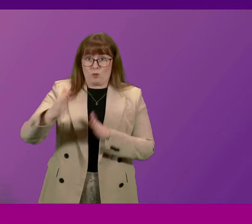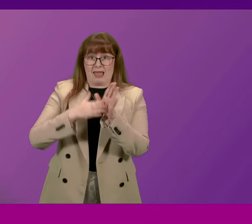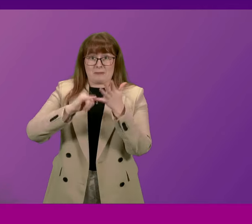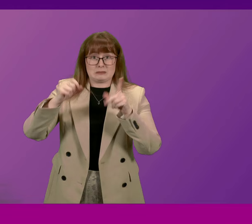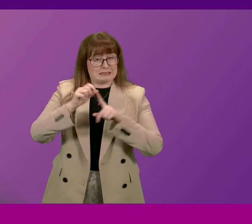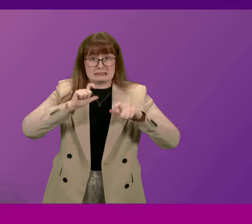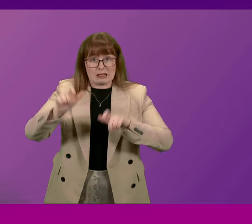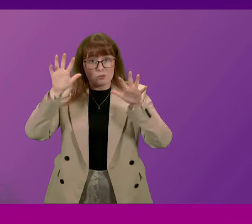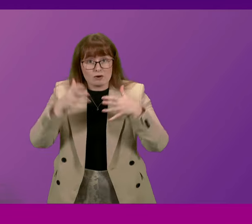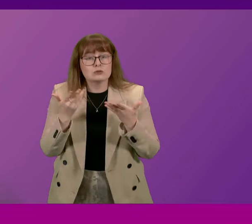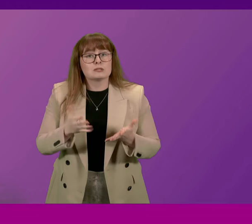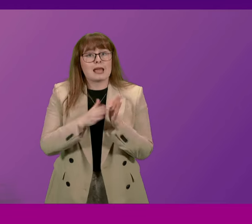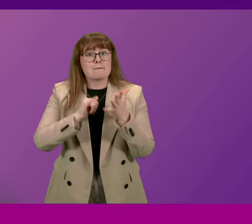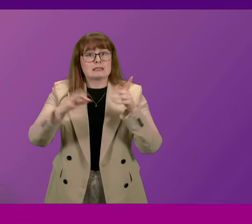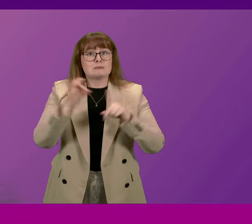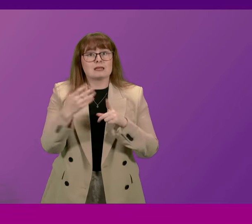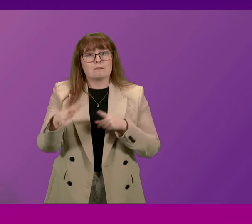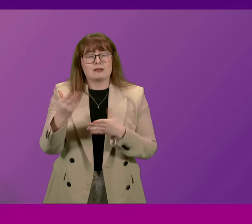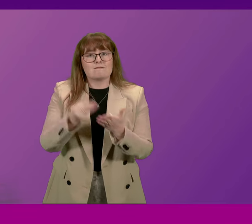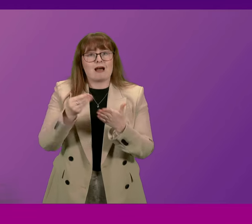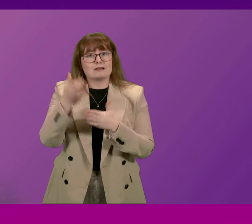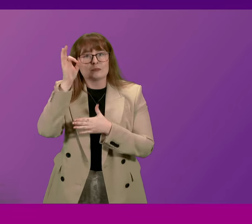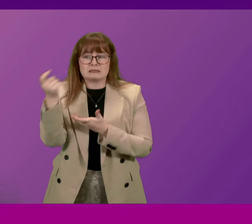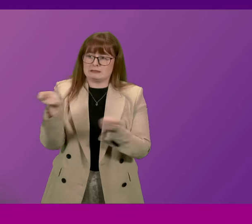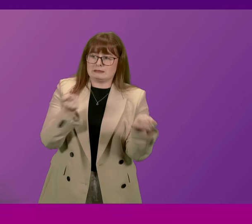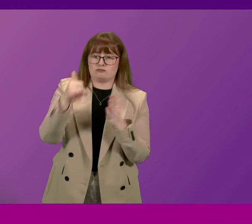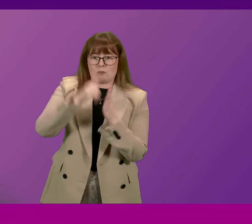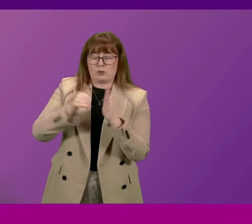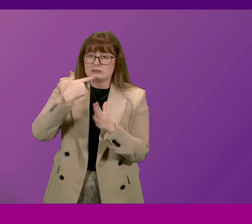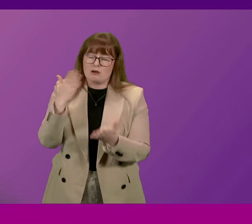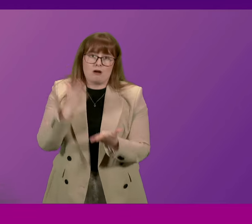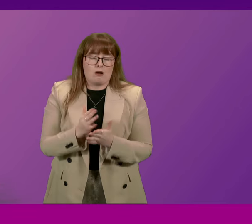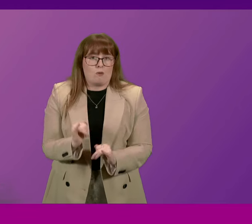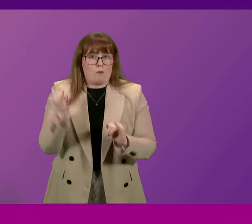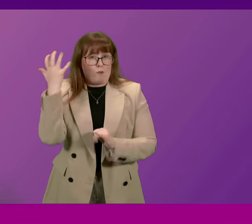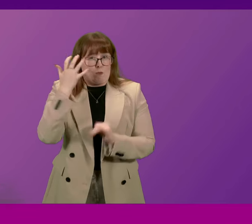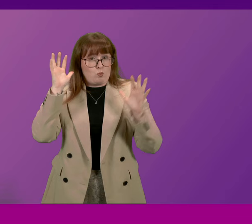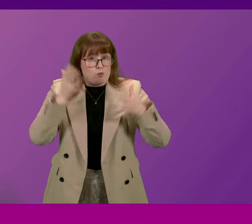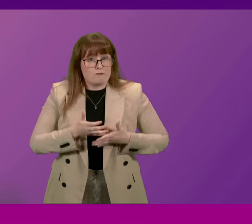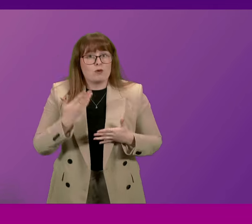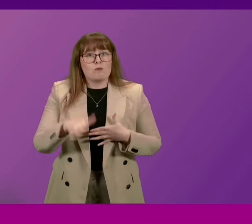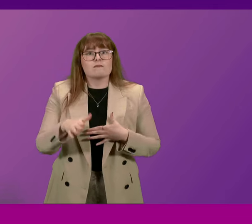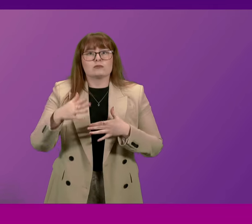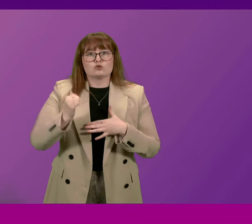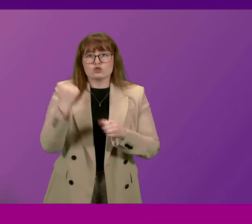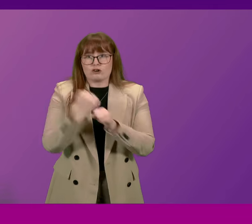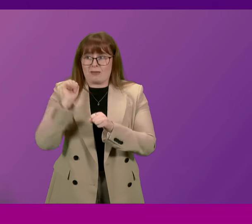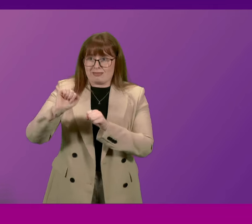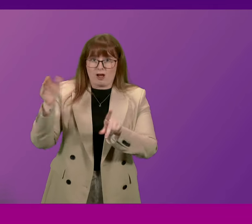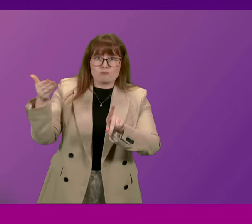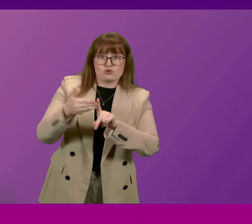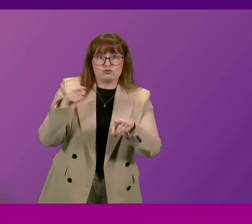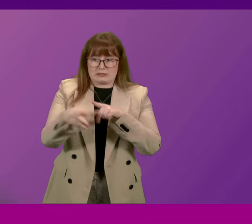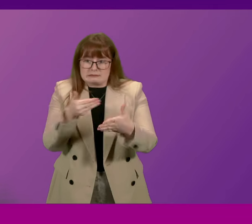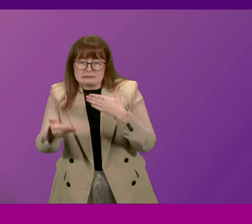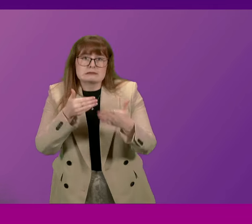Today, an SNP-led Finance Committee report says they are deeply concerned about the Scottish Government's approach. In